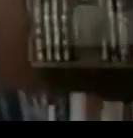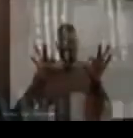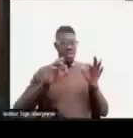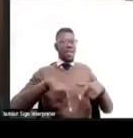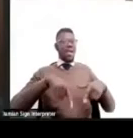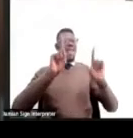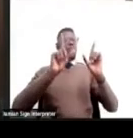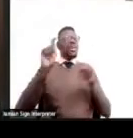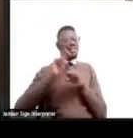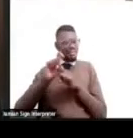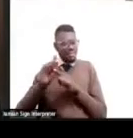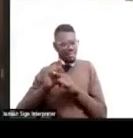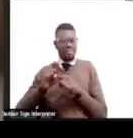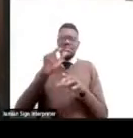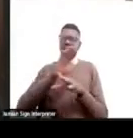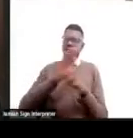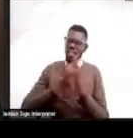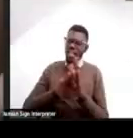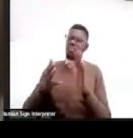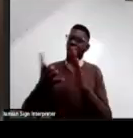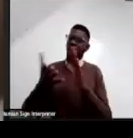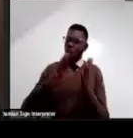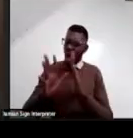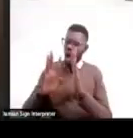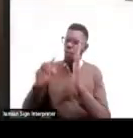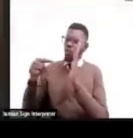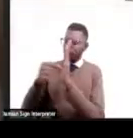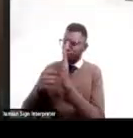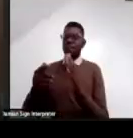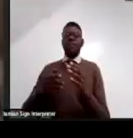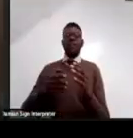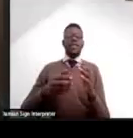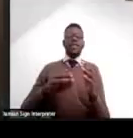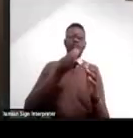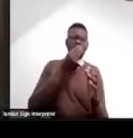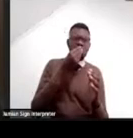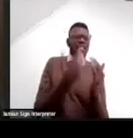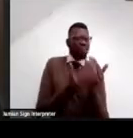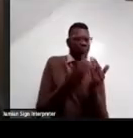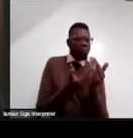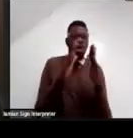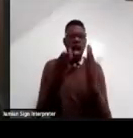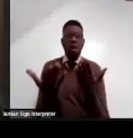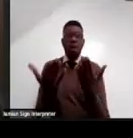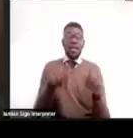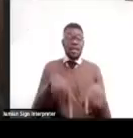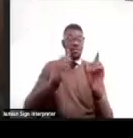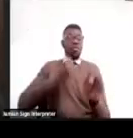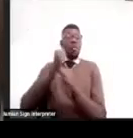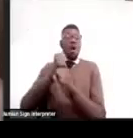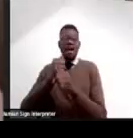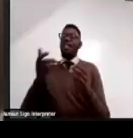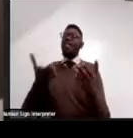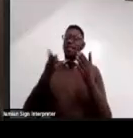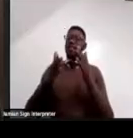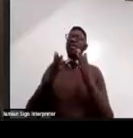technical operations for the crops so that they can have work all year round and they don't, but they are directly